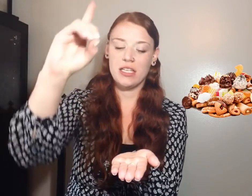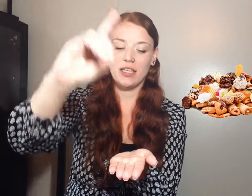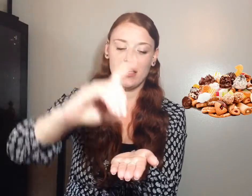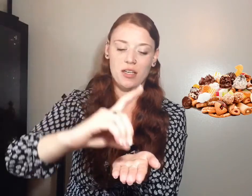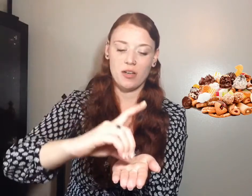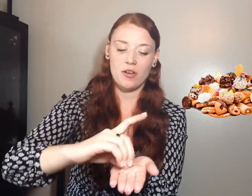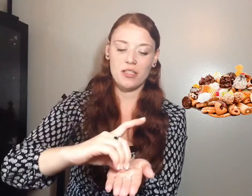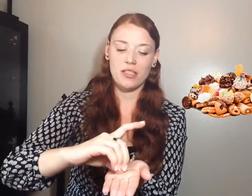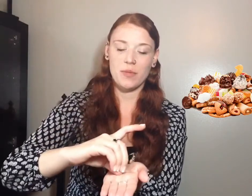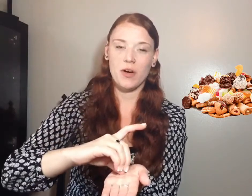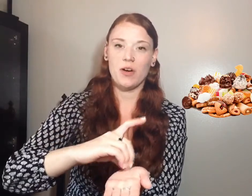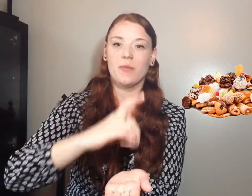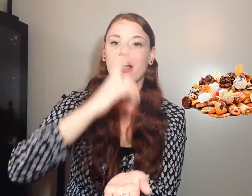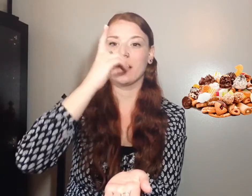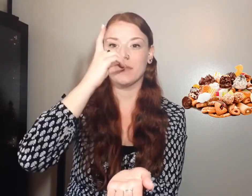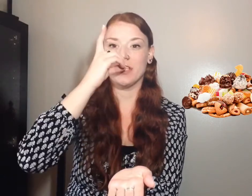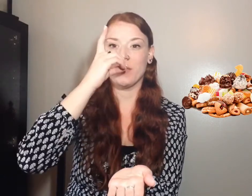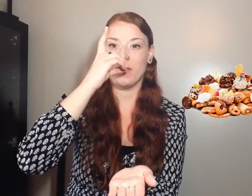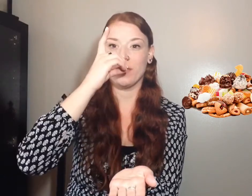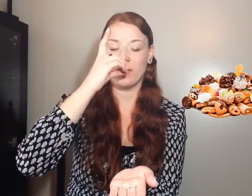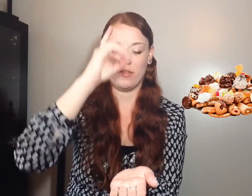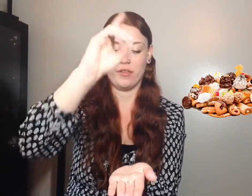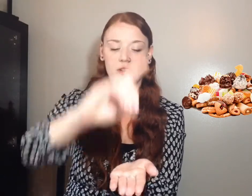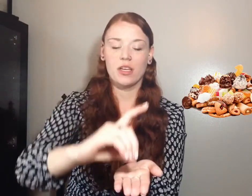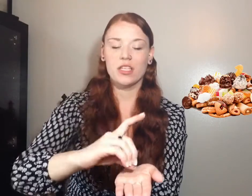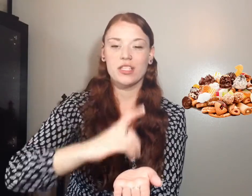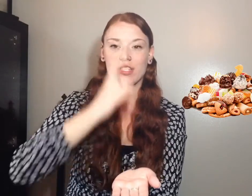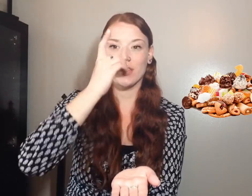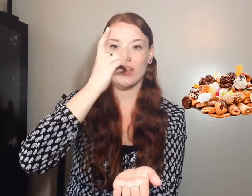crosses the palm and comes to your mouth. Dessert.